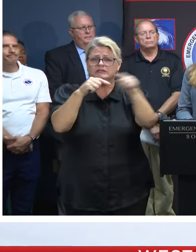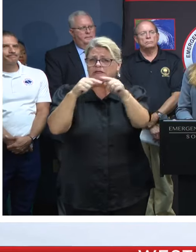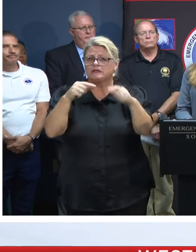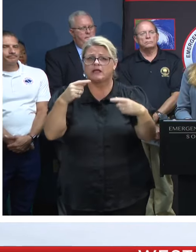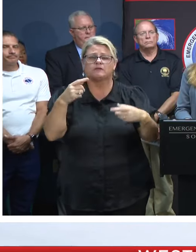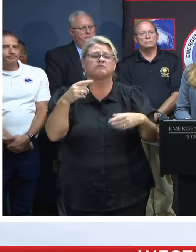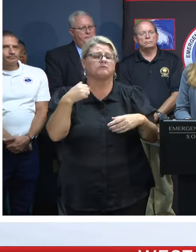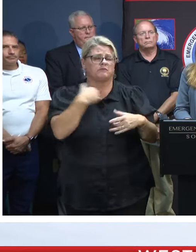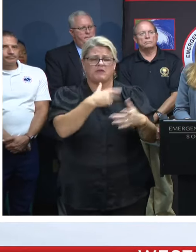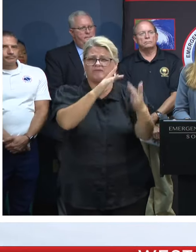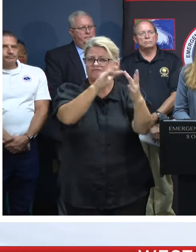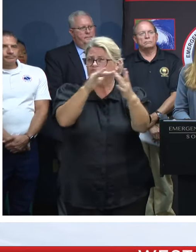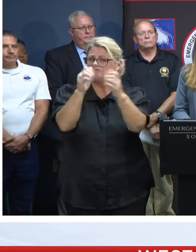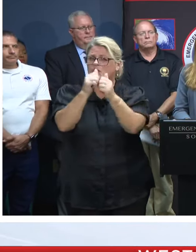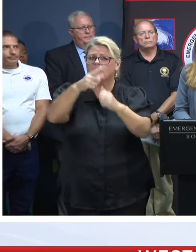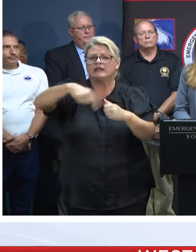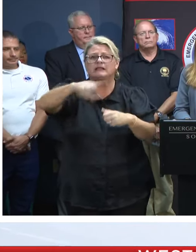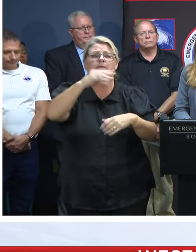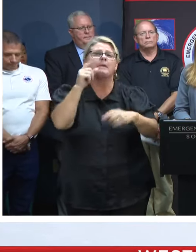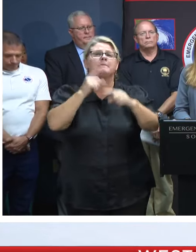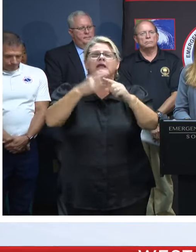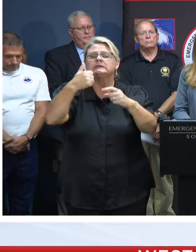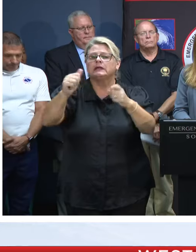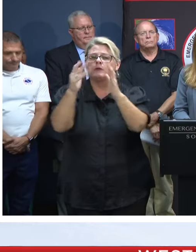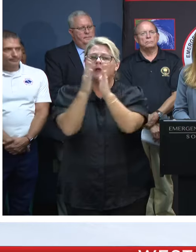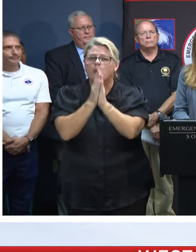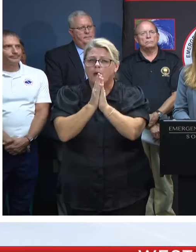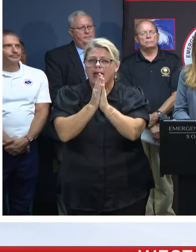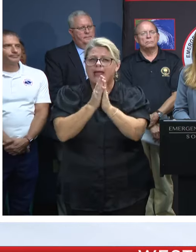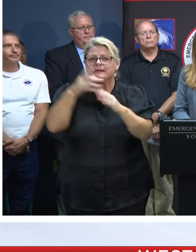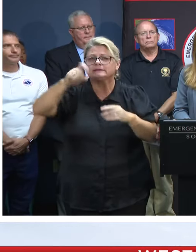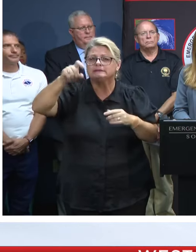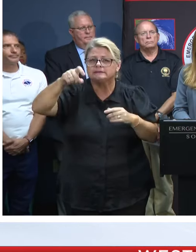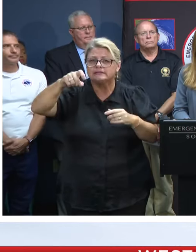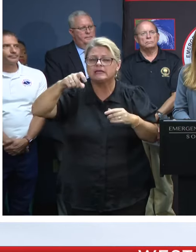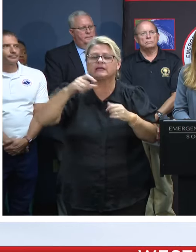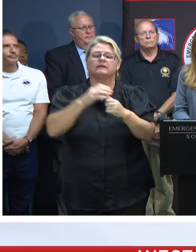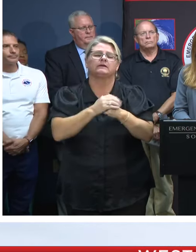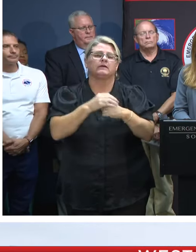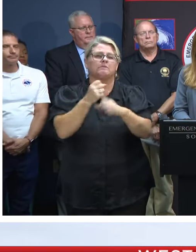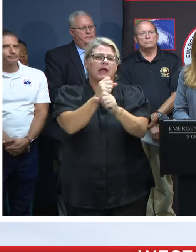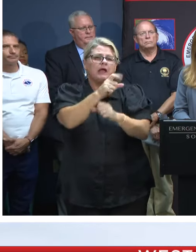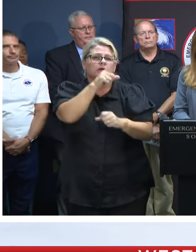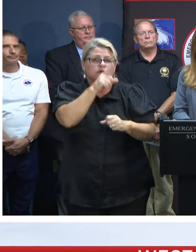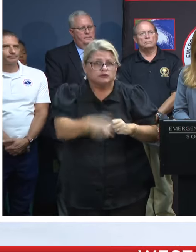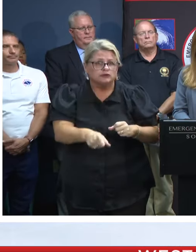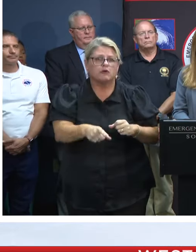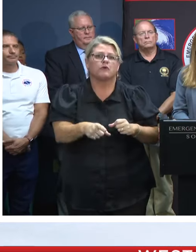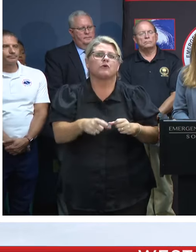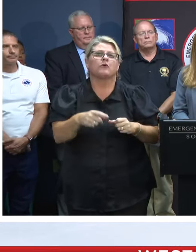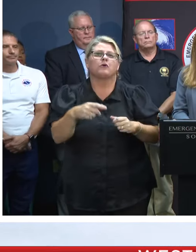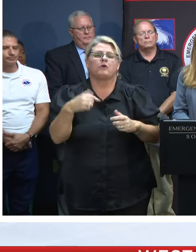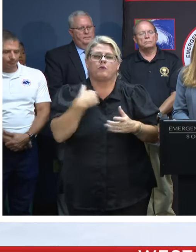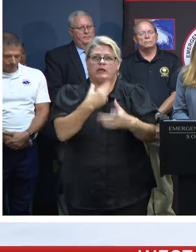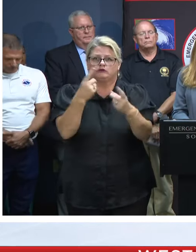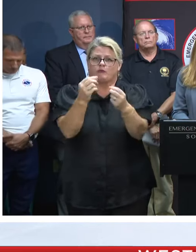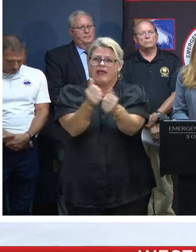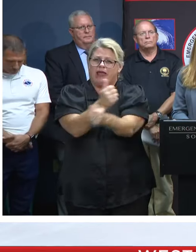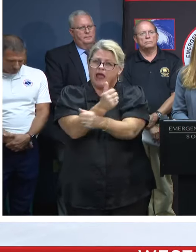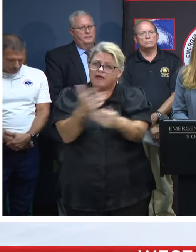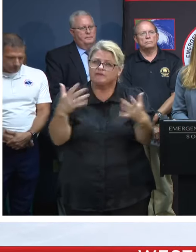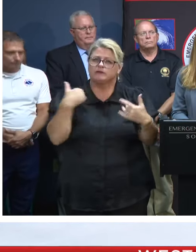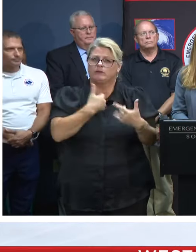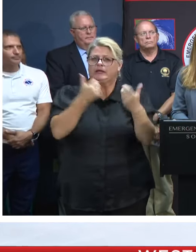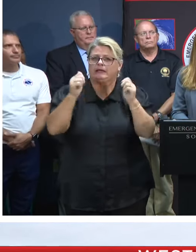as well as requests that are coming to the state's emergency operations center to ensure that we do all we can to prepare